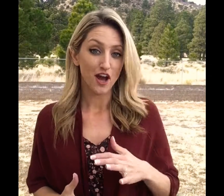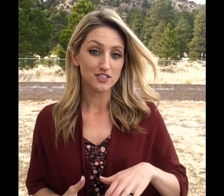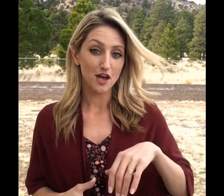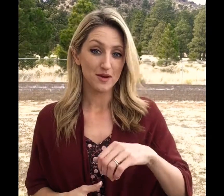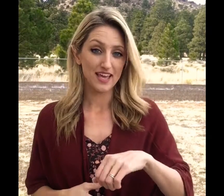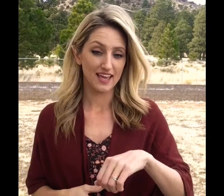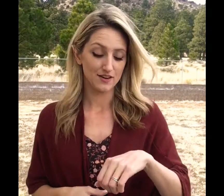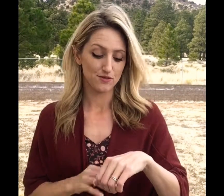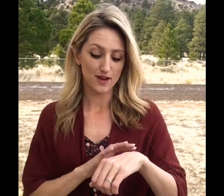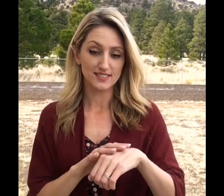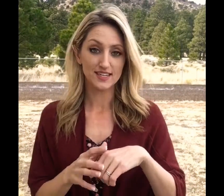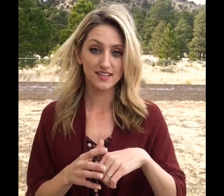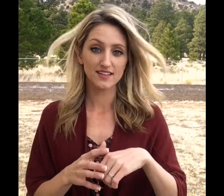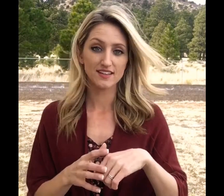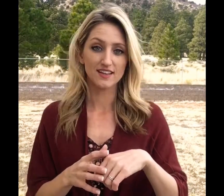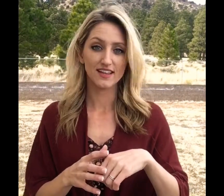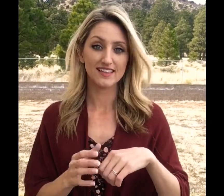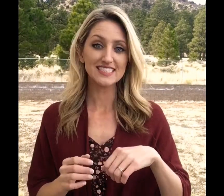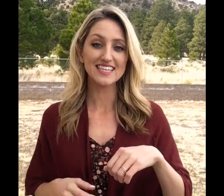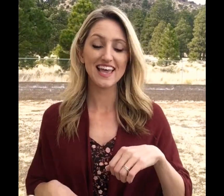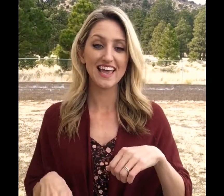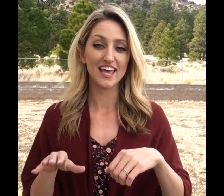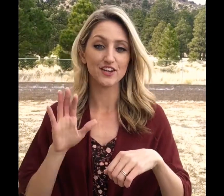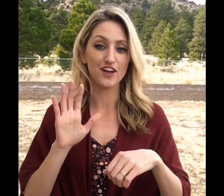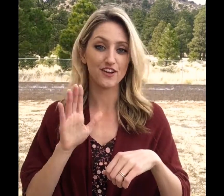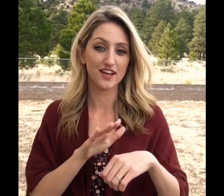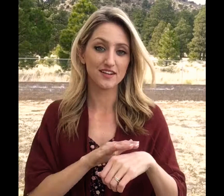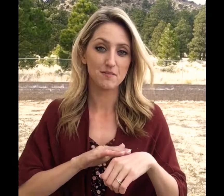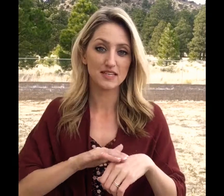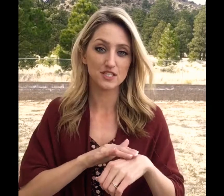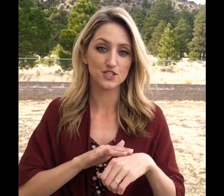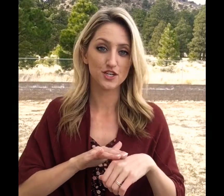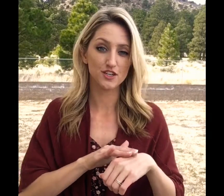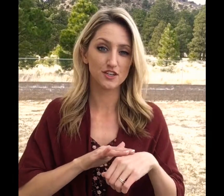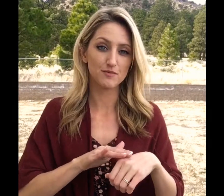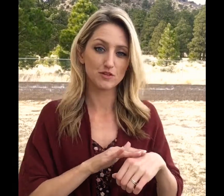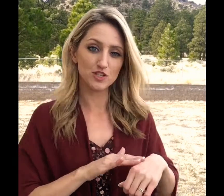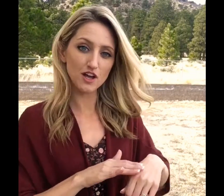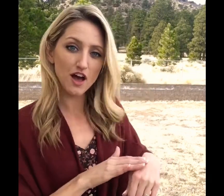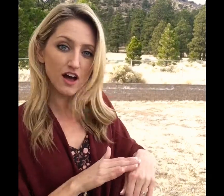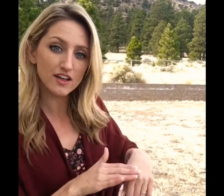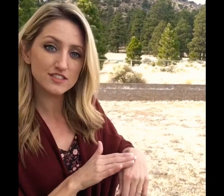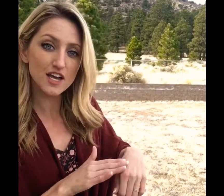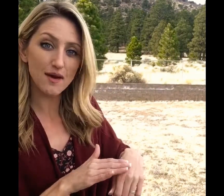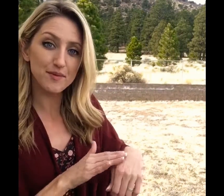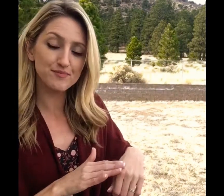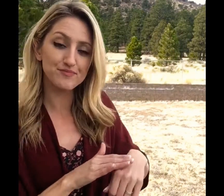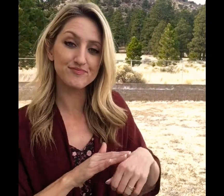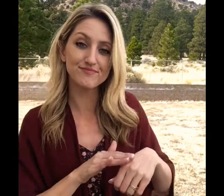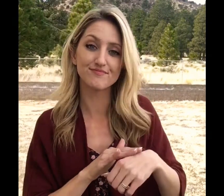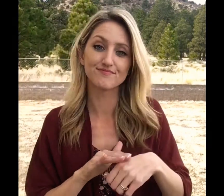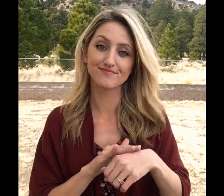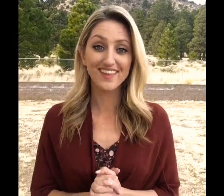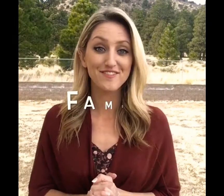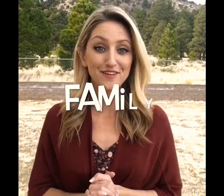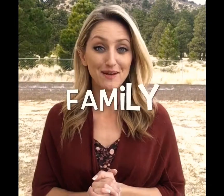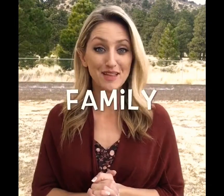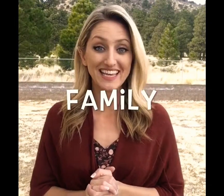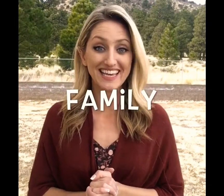non-dominant hand resting like this and your other hand makes a circular motion on top. Family.